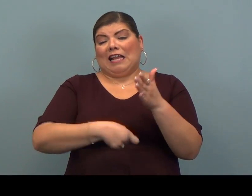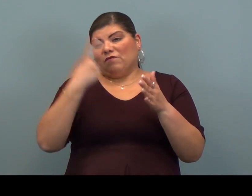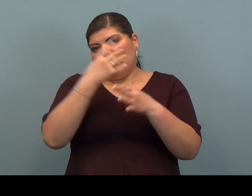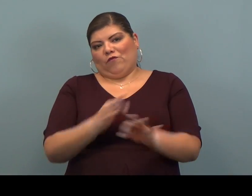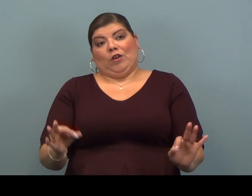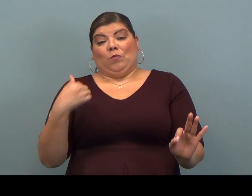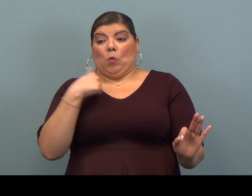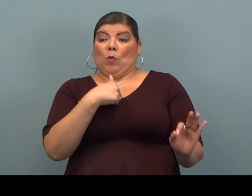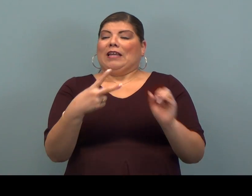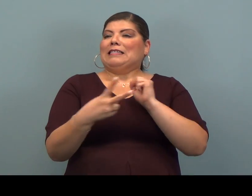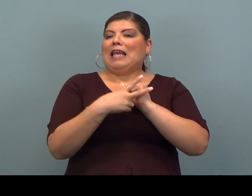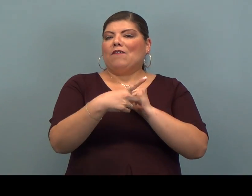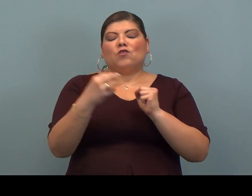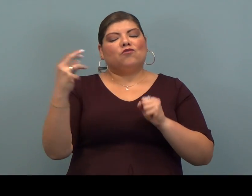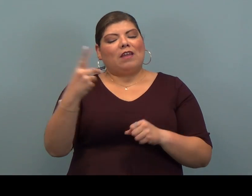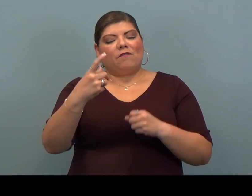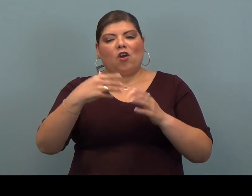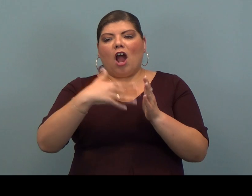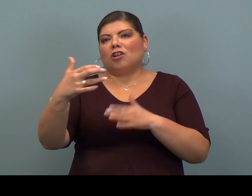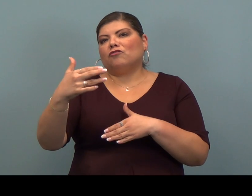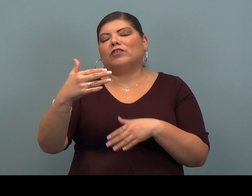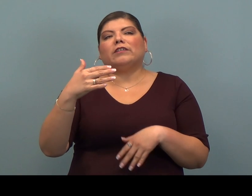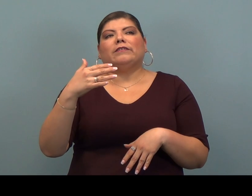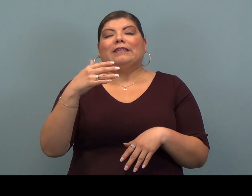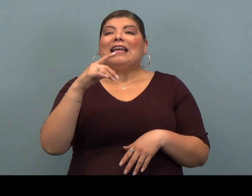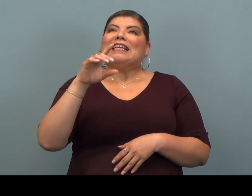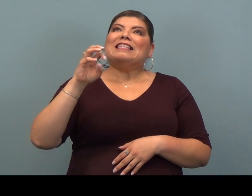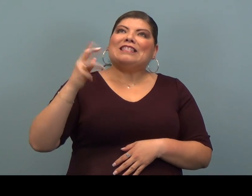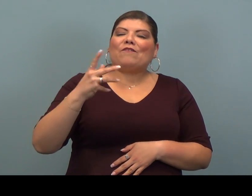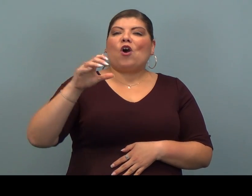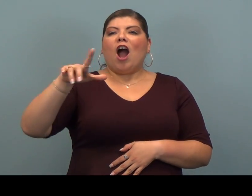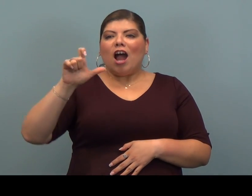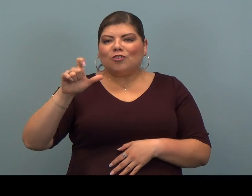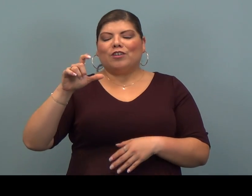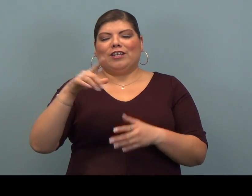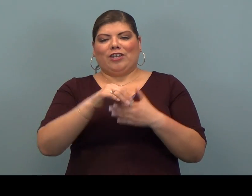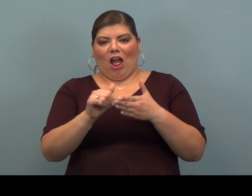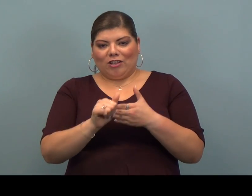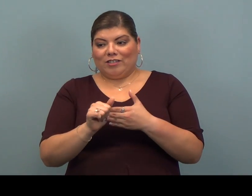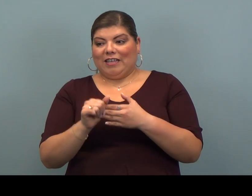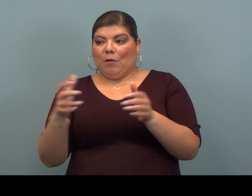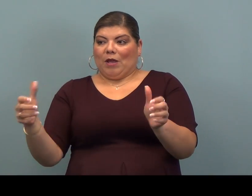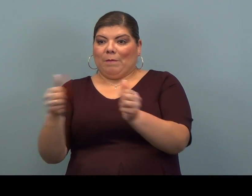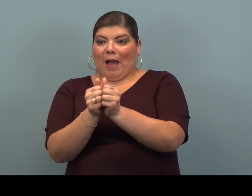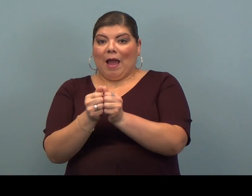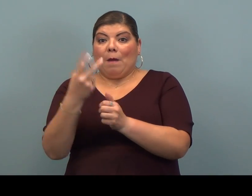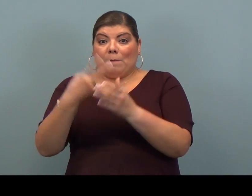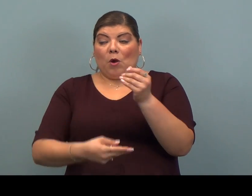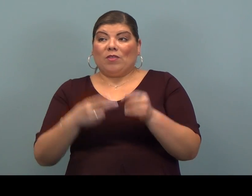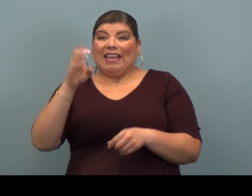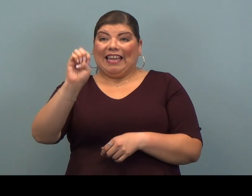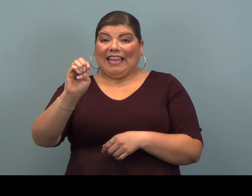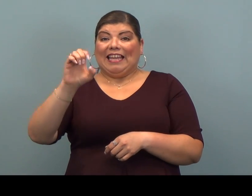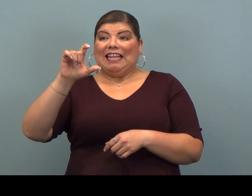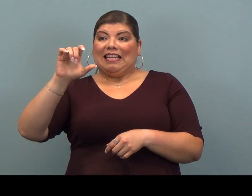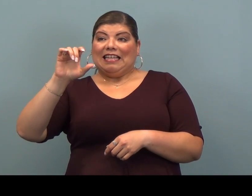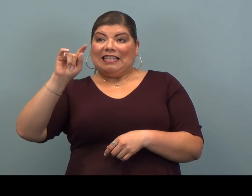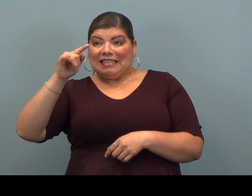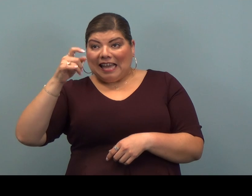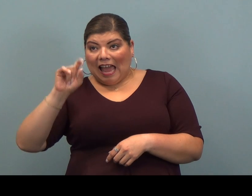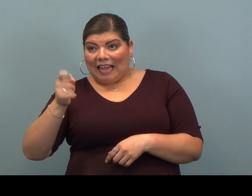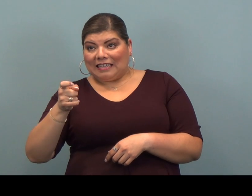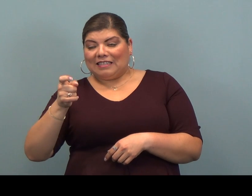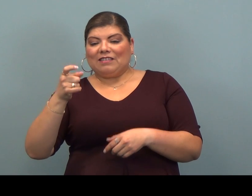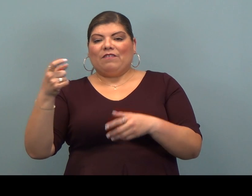free. We can save you several hundred dollars, we combine e-filing with direct deposit and we can get your tax